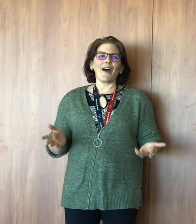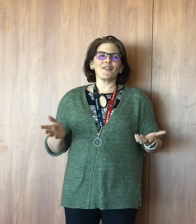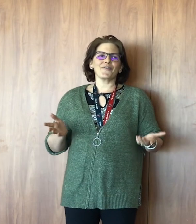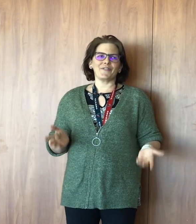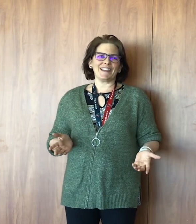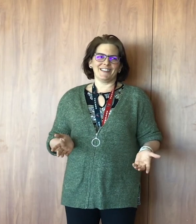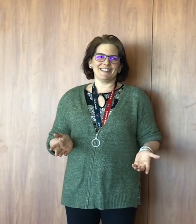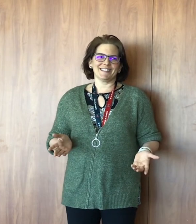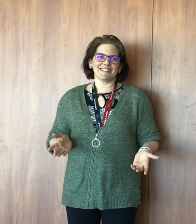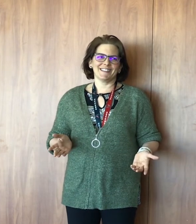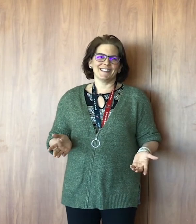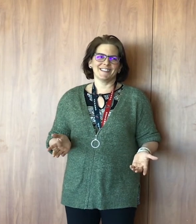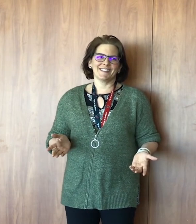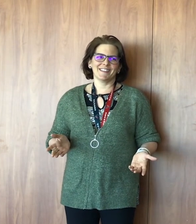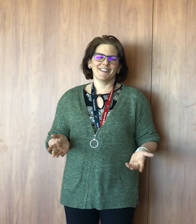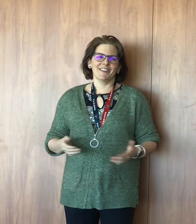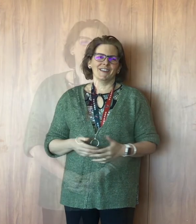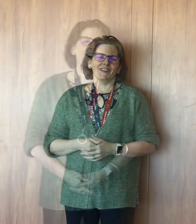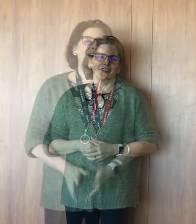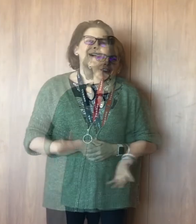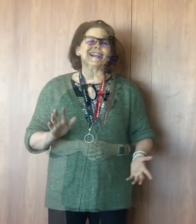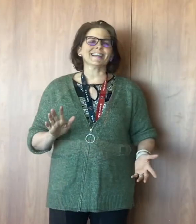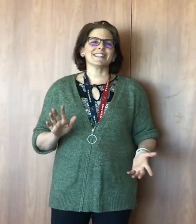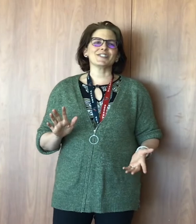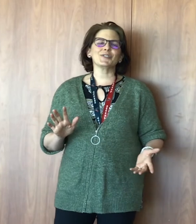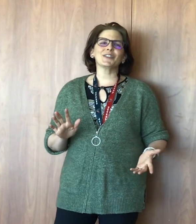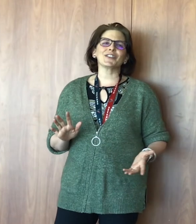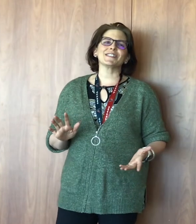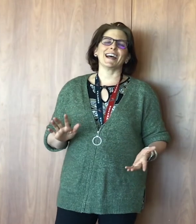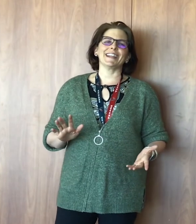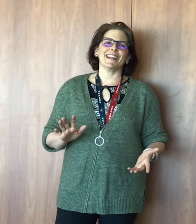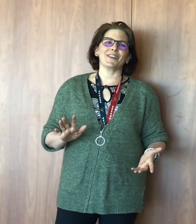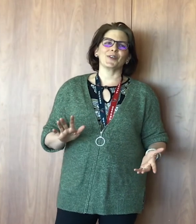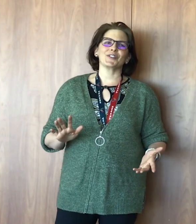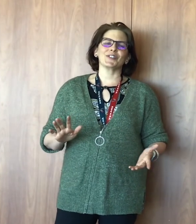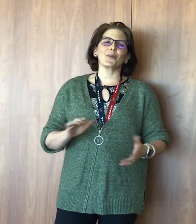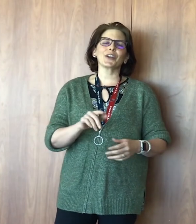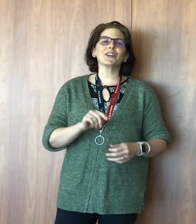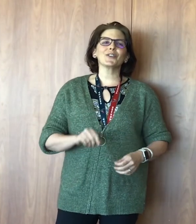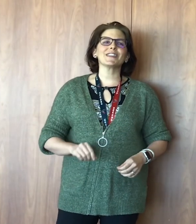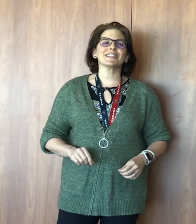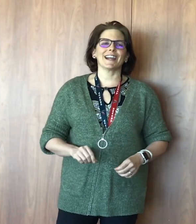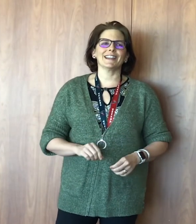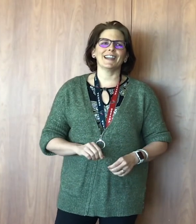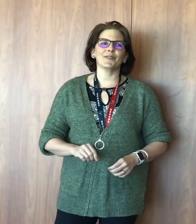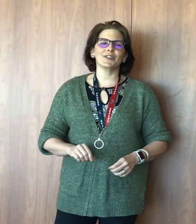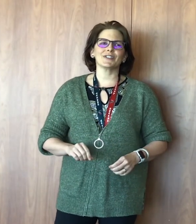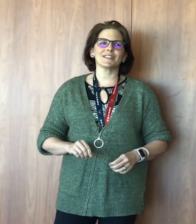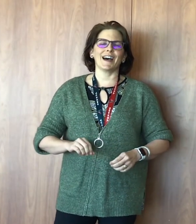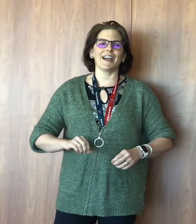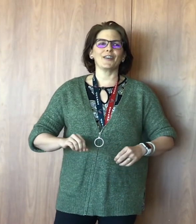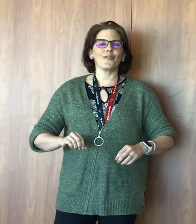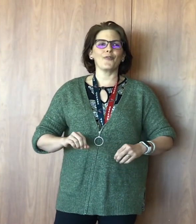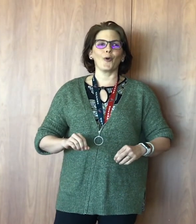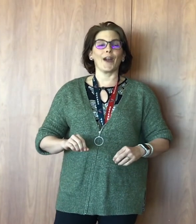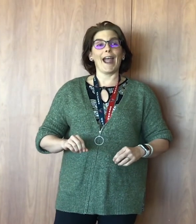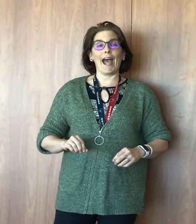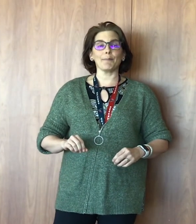feelings. All right guys, let's do a little sign language. So we're going to learn the sign language sign for happy.